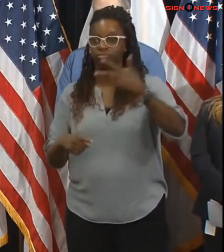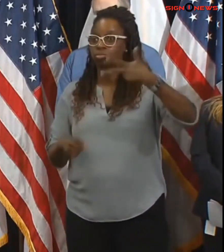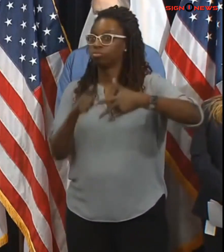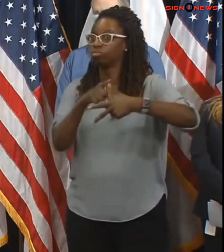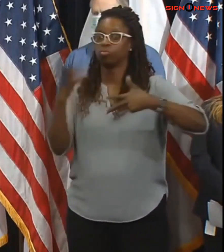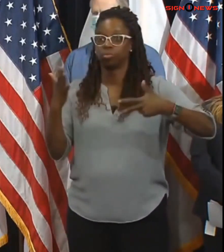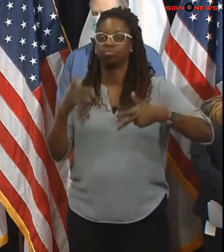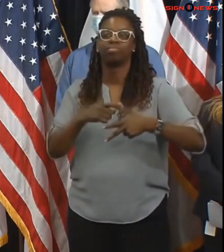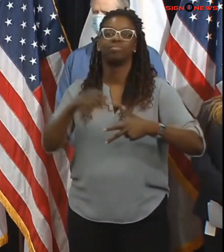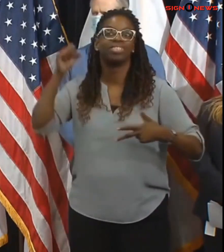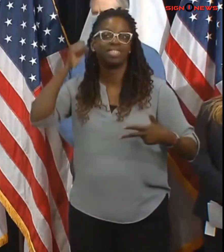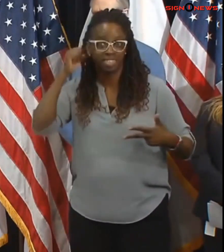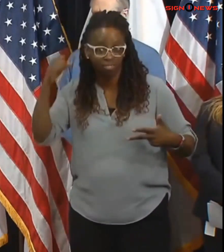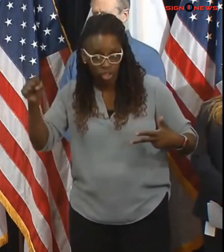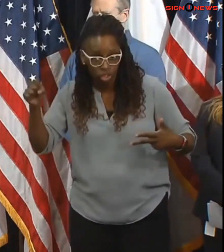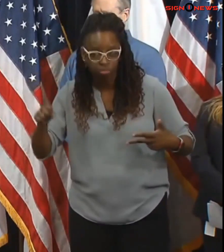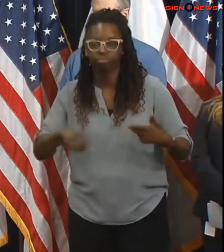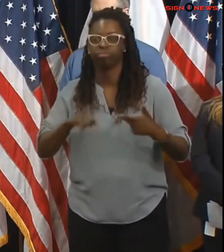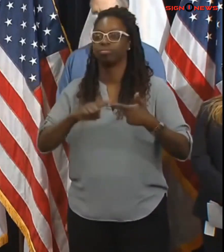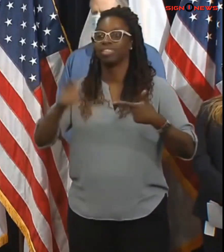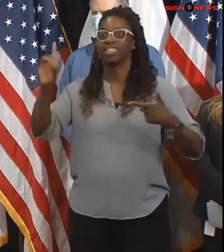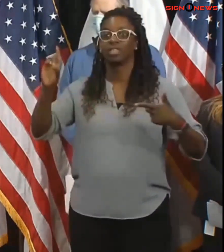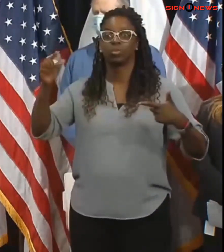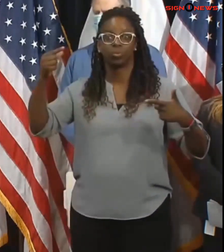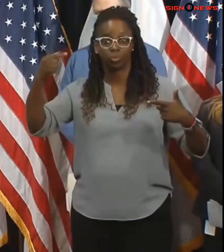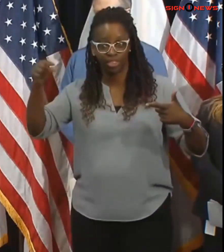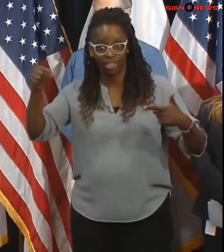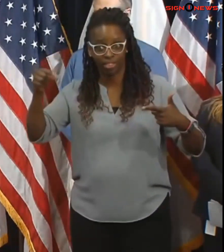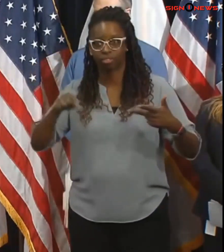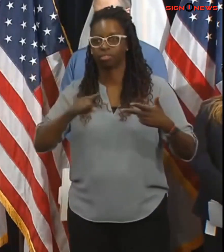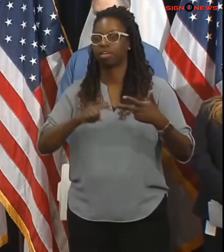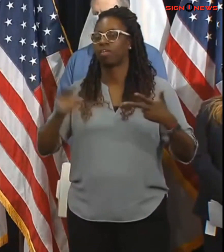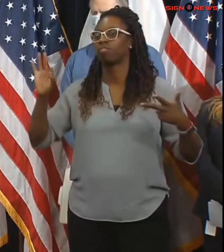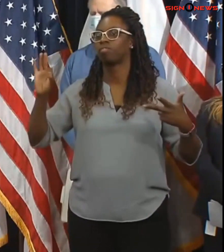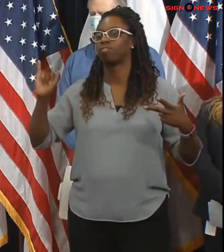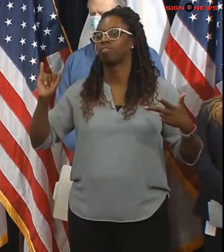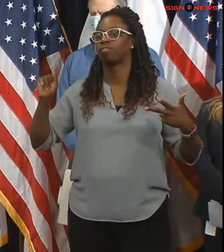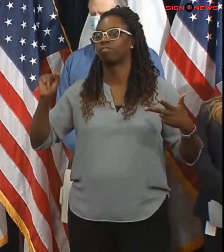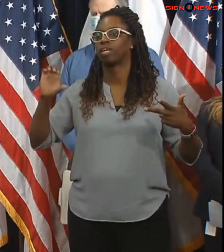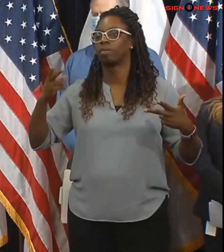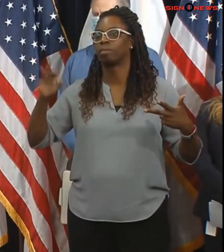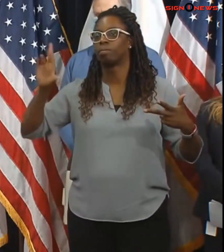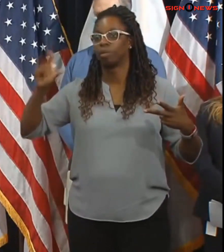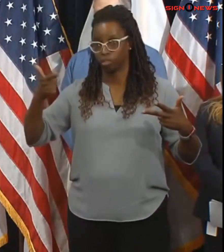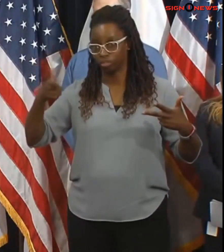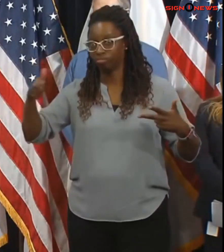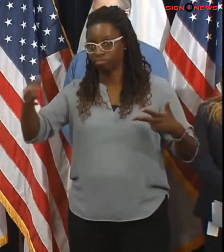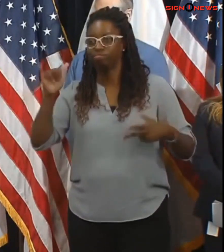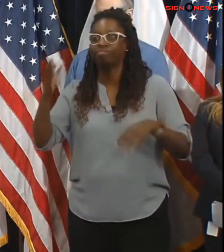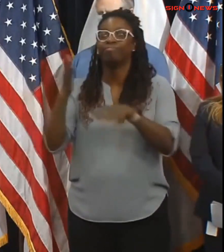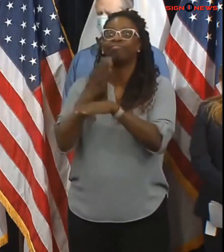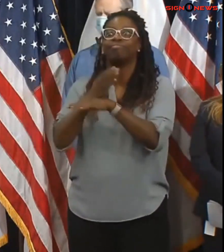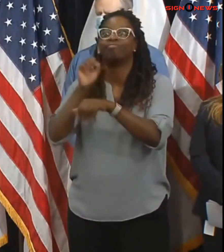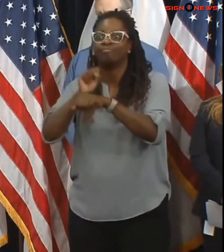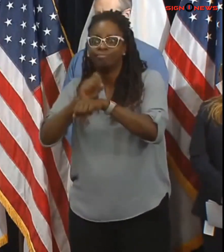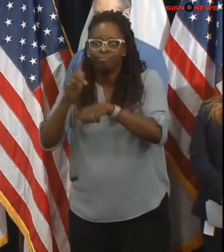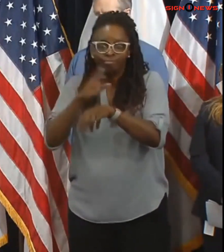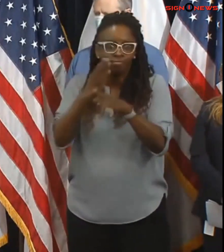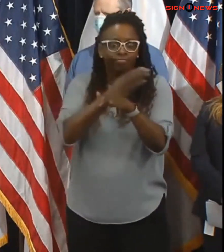of the green line and the fitchburg line we will not be doing that work so it will not have an impact on service again i want to